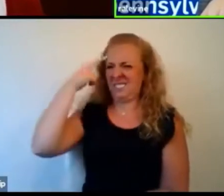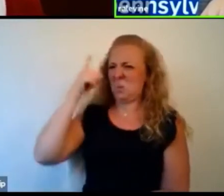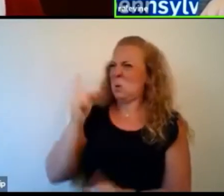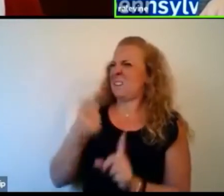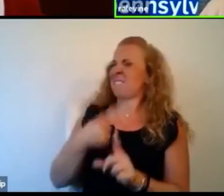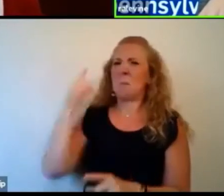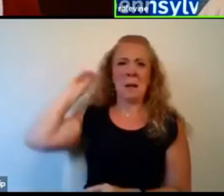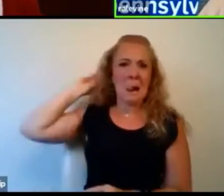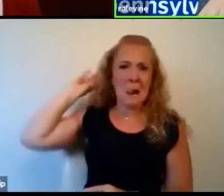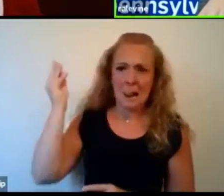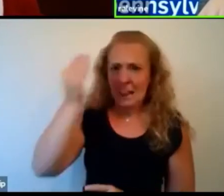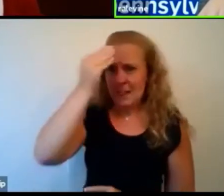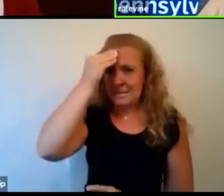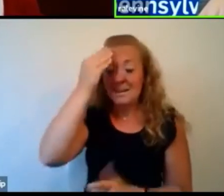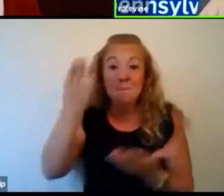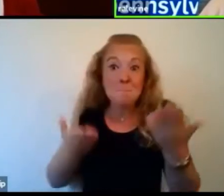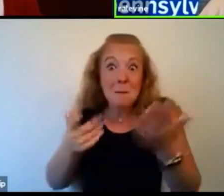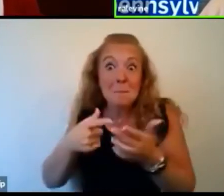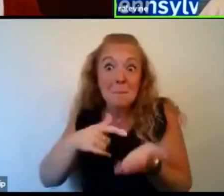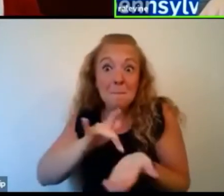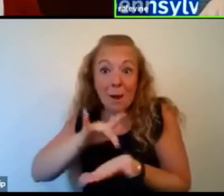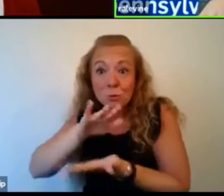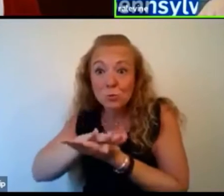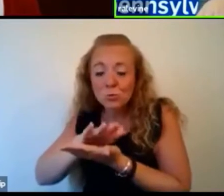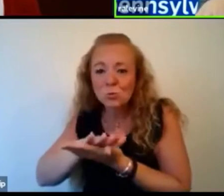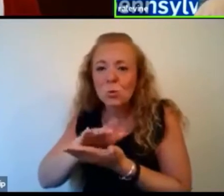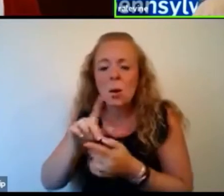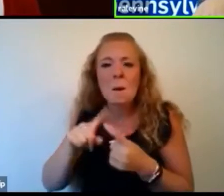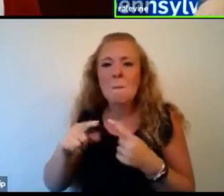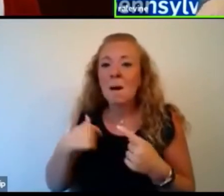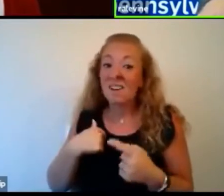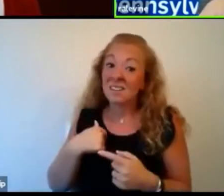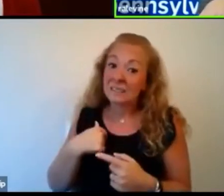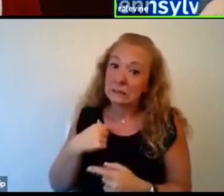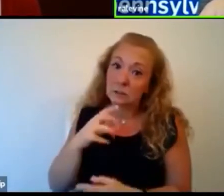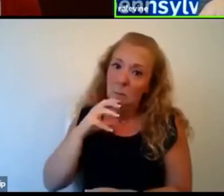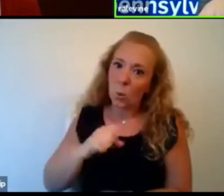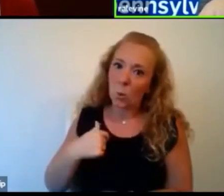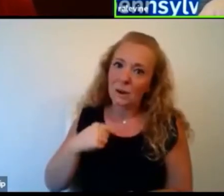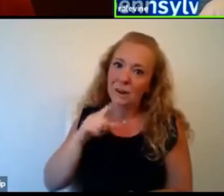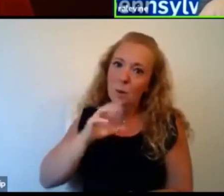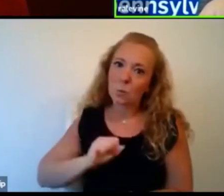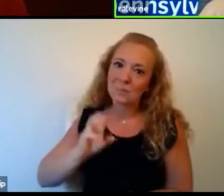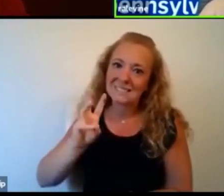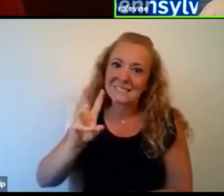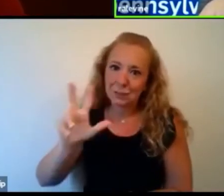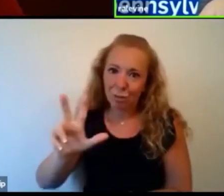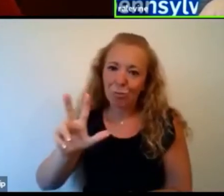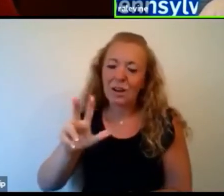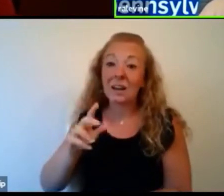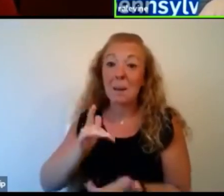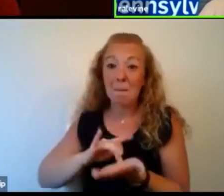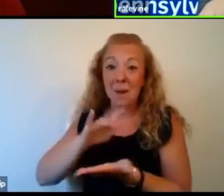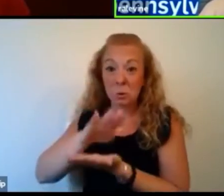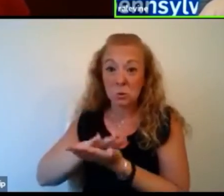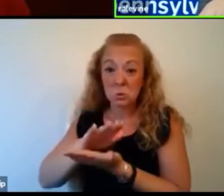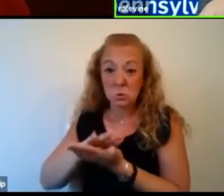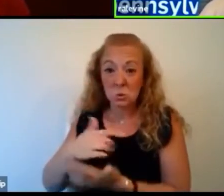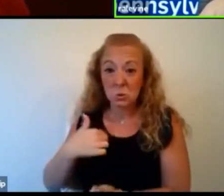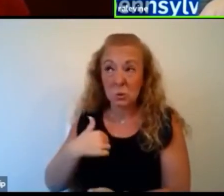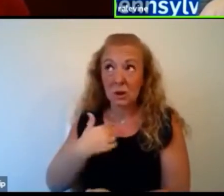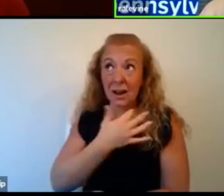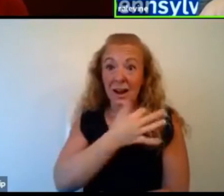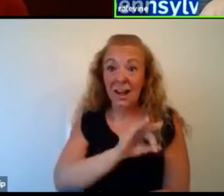medical school. Well, um, you know, I, I am, um, relentlessly old. Um, I am 63 years old. And so I went to medical school, uh, from